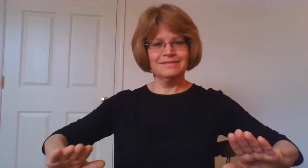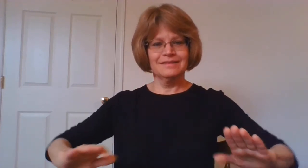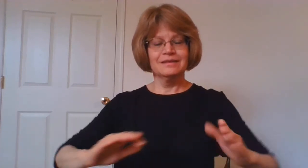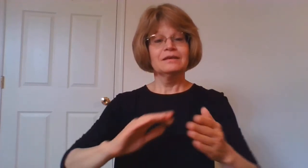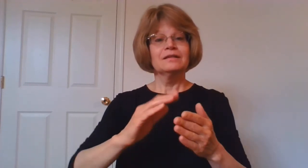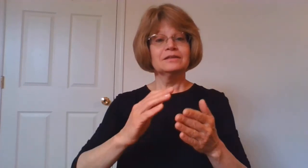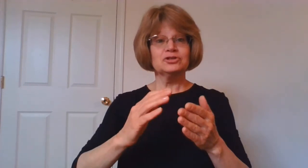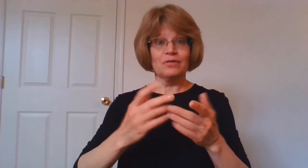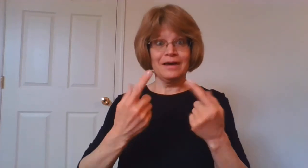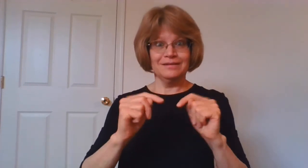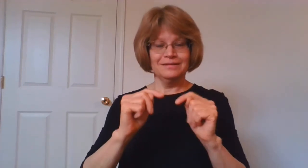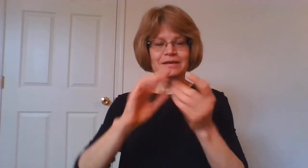Let's try it.